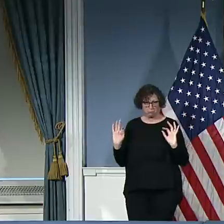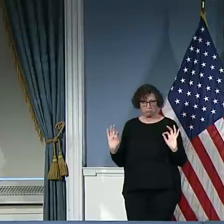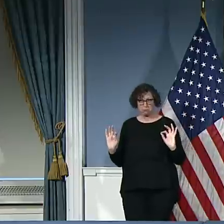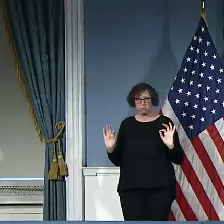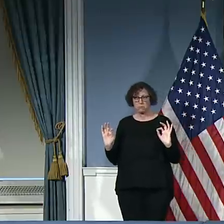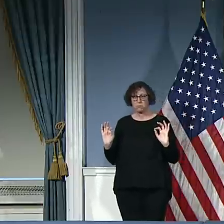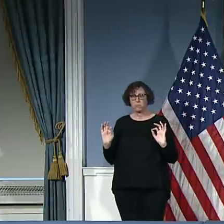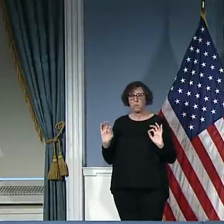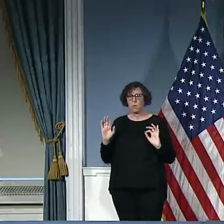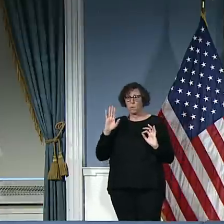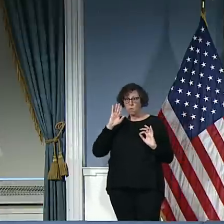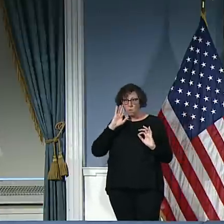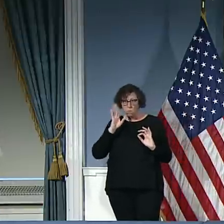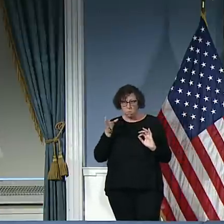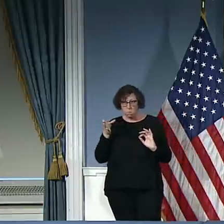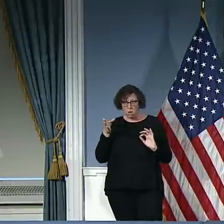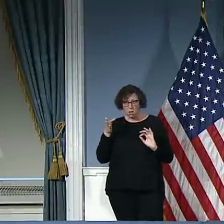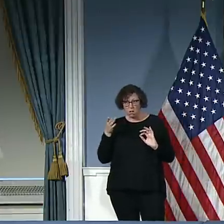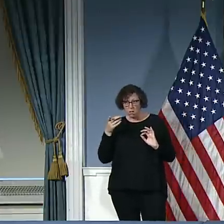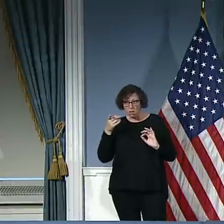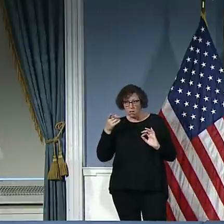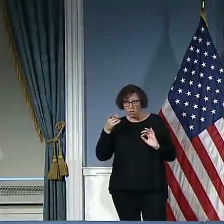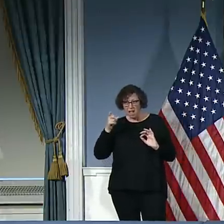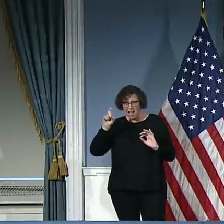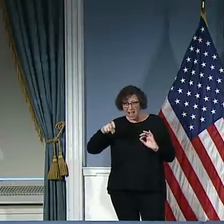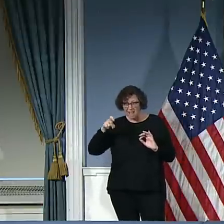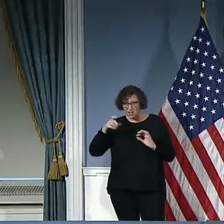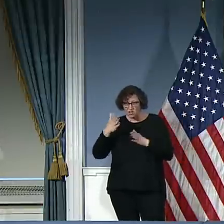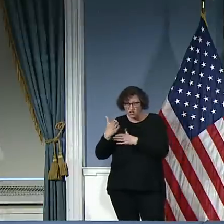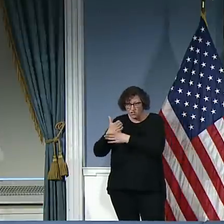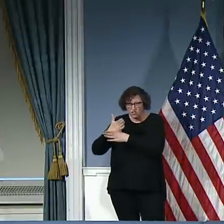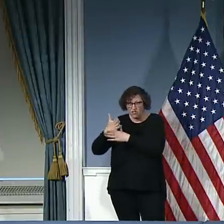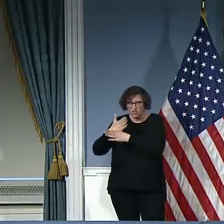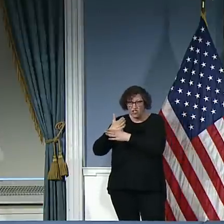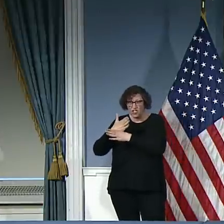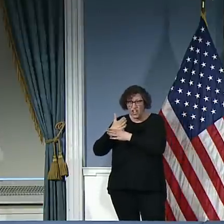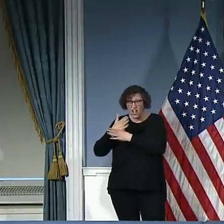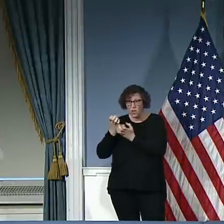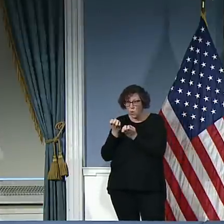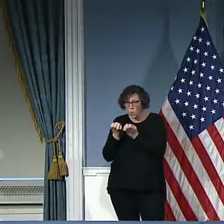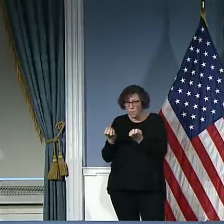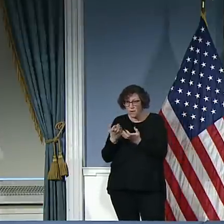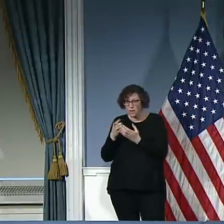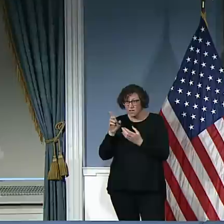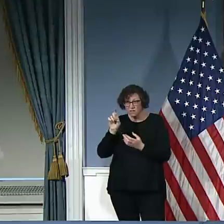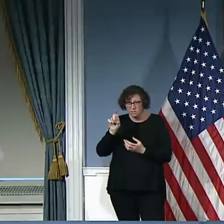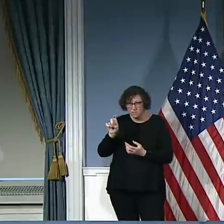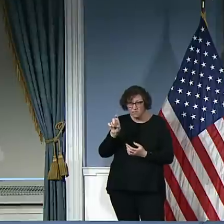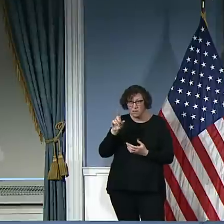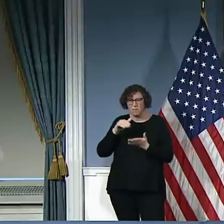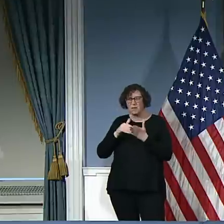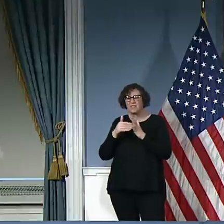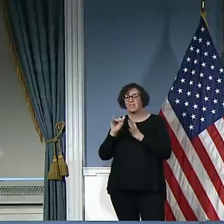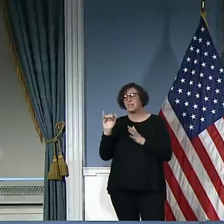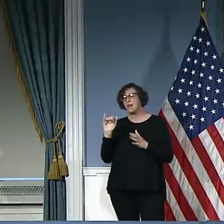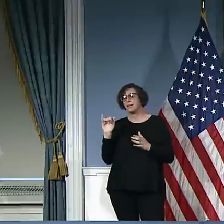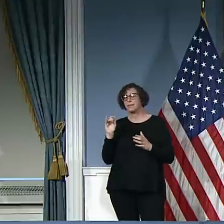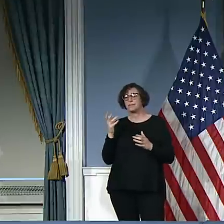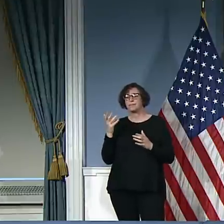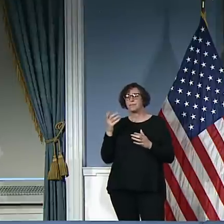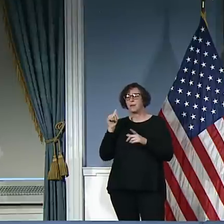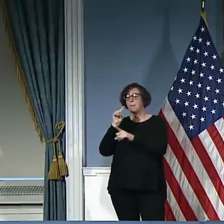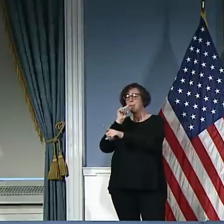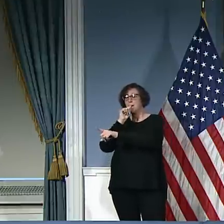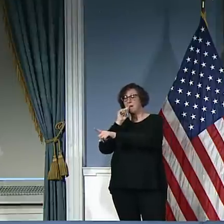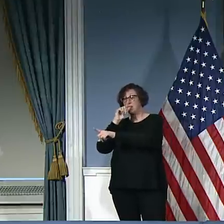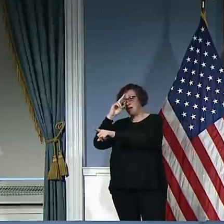wondering if there's going to be kind of no distinction between private and public hospitals at that point